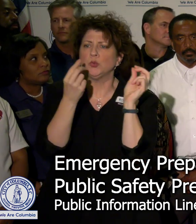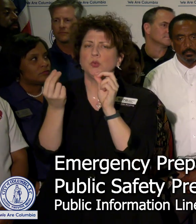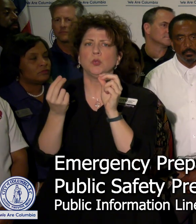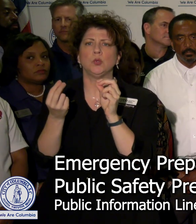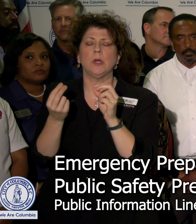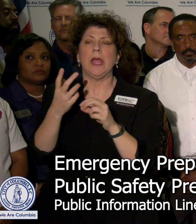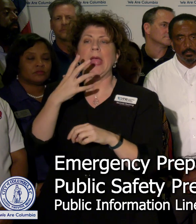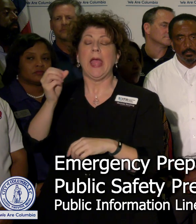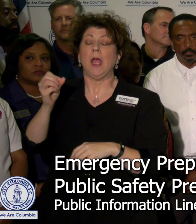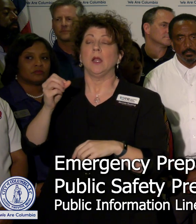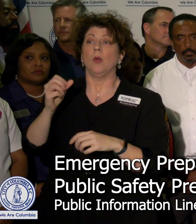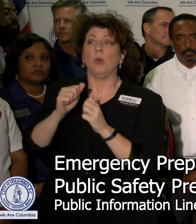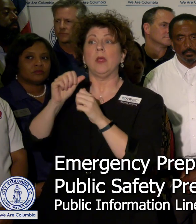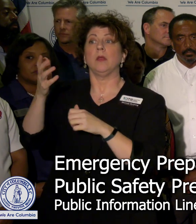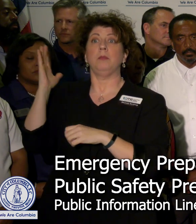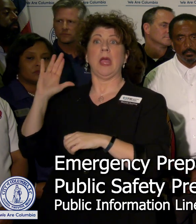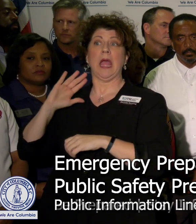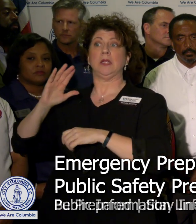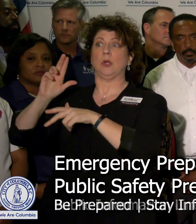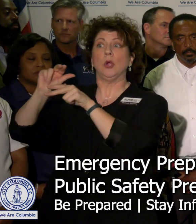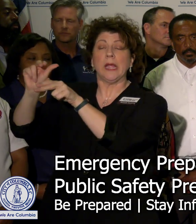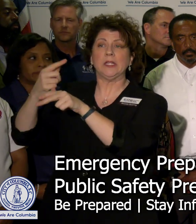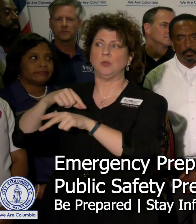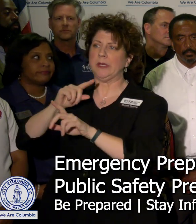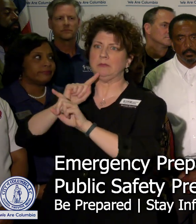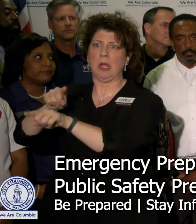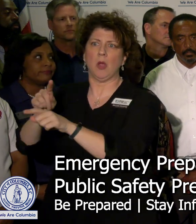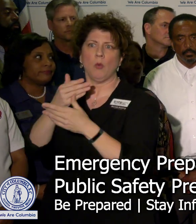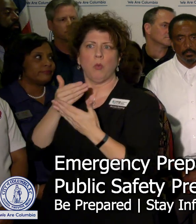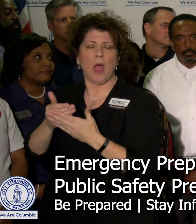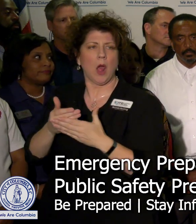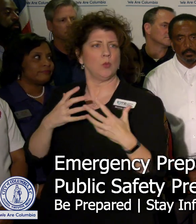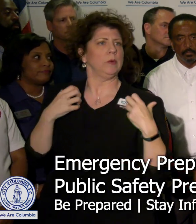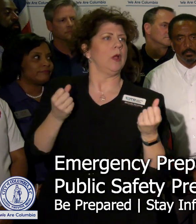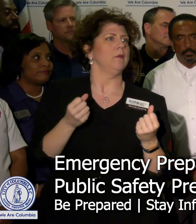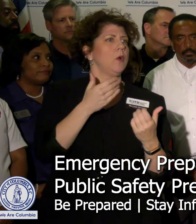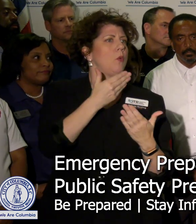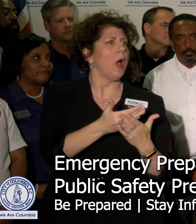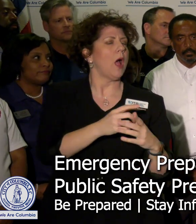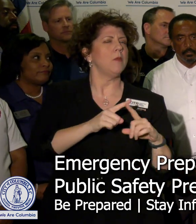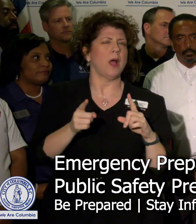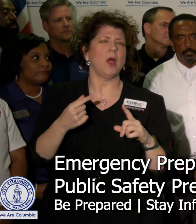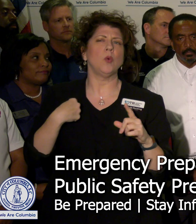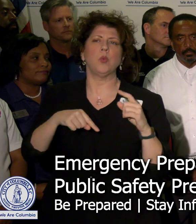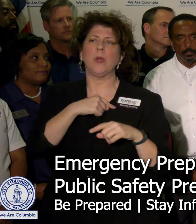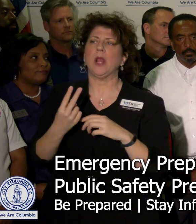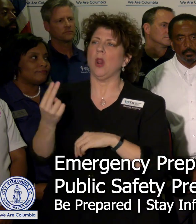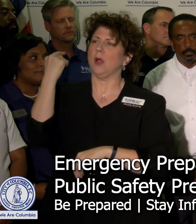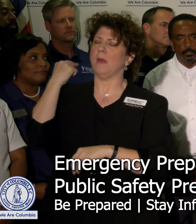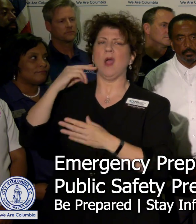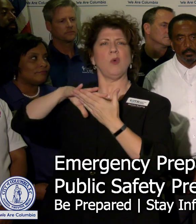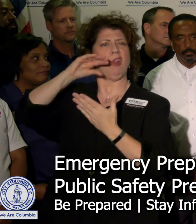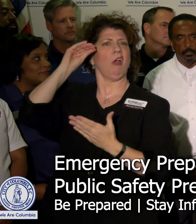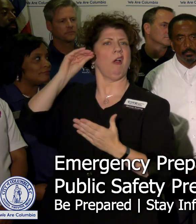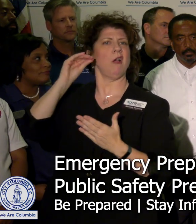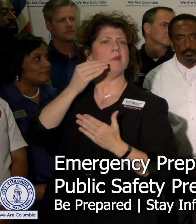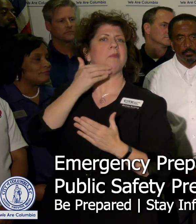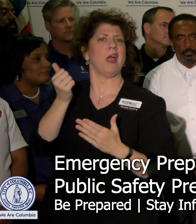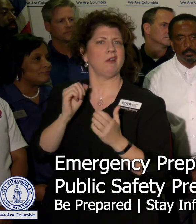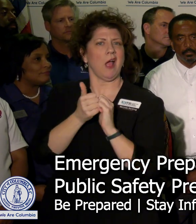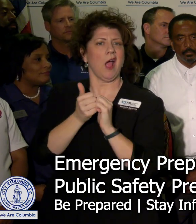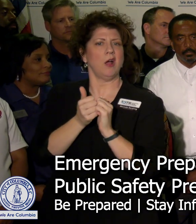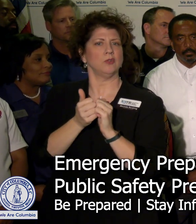Hurricane Joaquin, we responded well, we recovered well. You learn from those experiences, however, how to prepare even better.